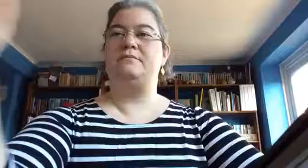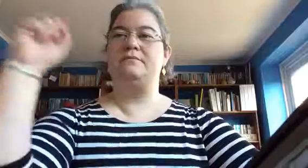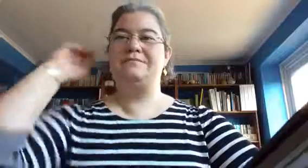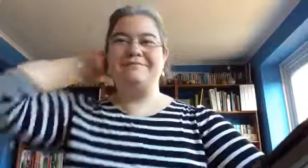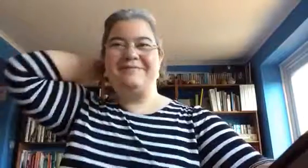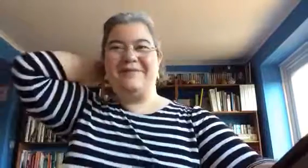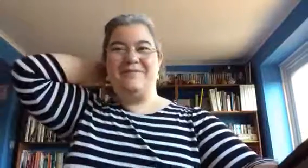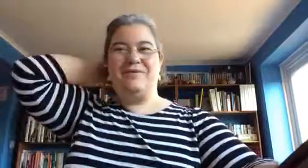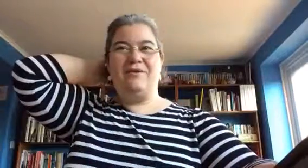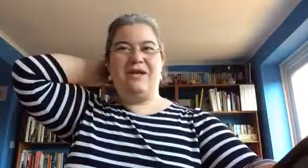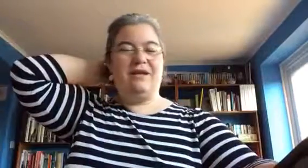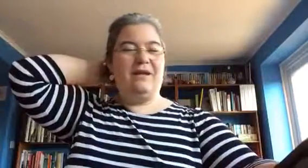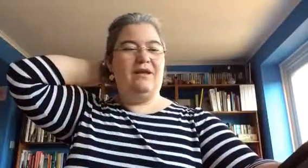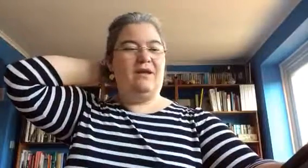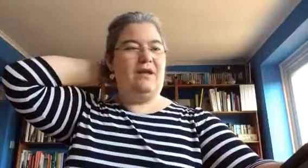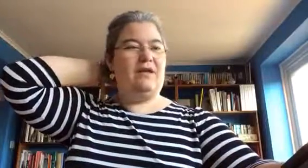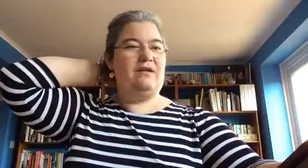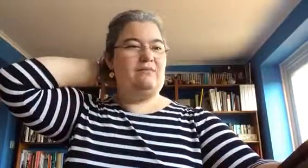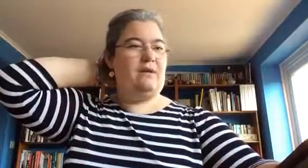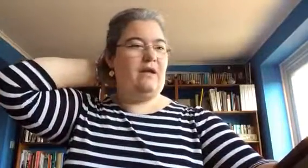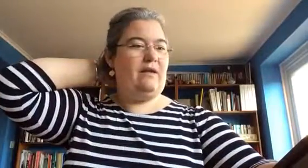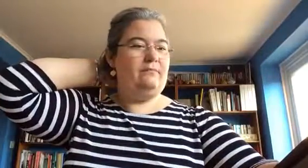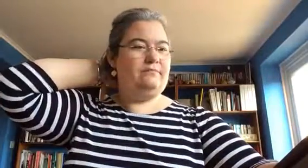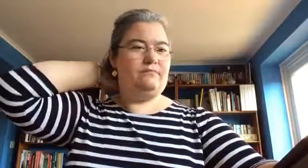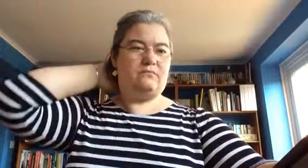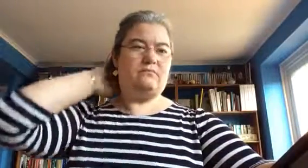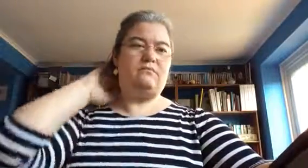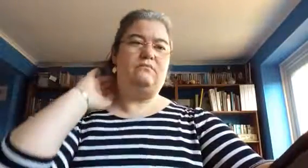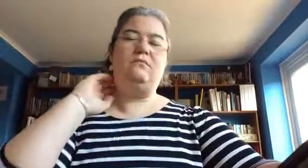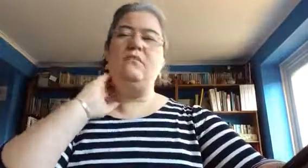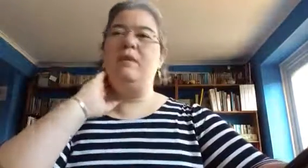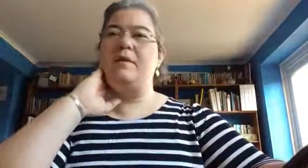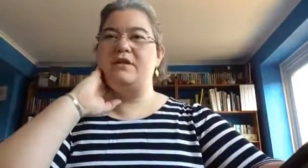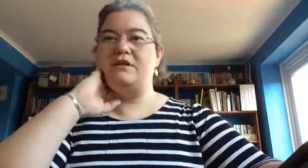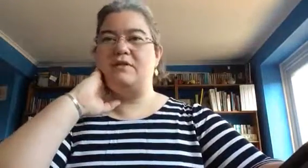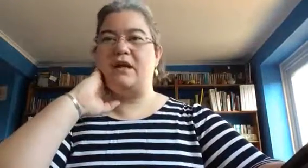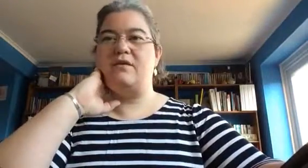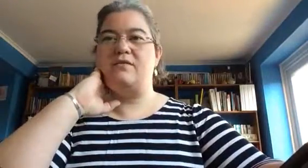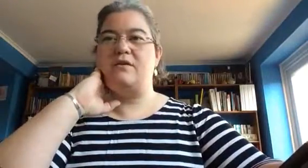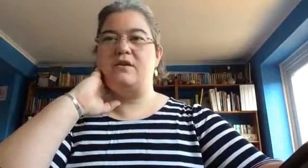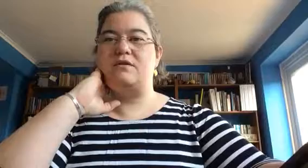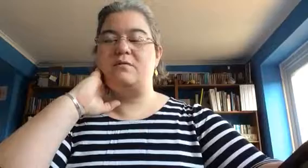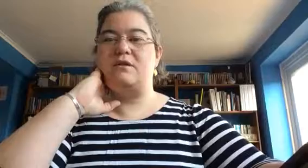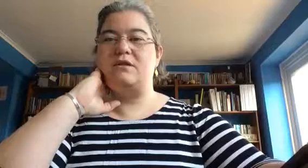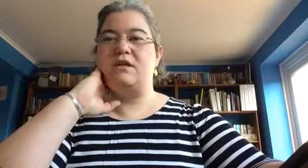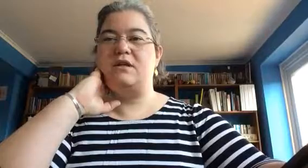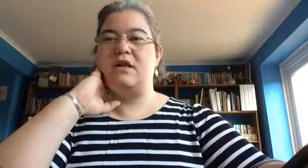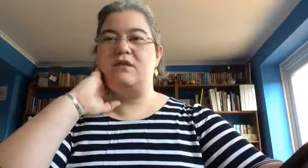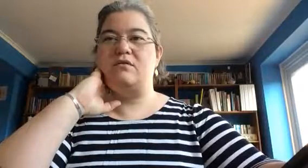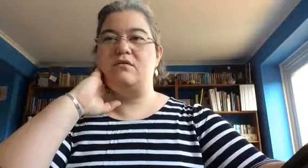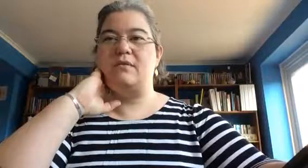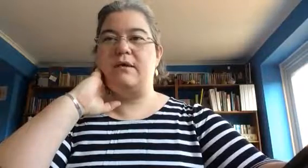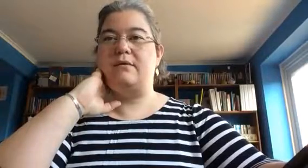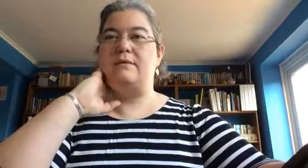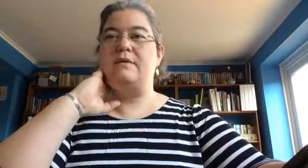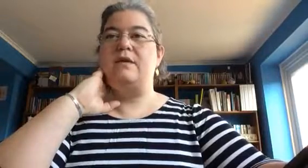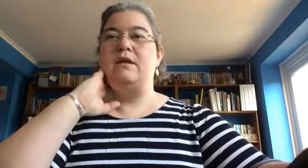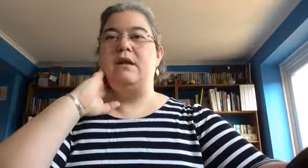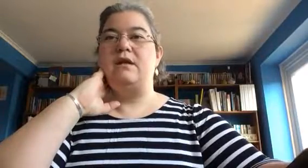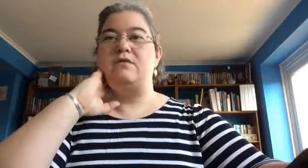Good morning, it's me again. Apologies for lack of reviews, I've been doing NaNoWriMo and